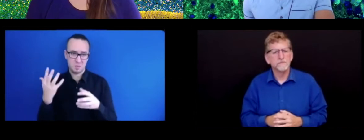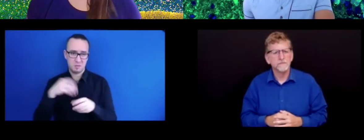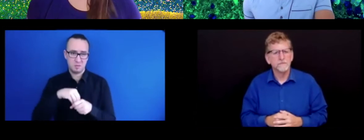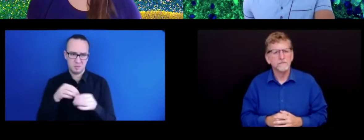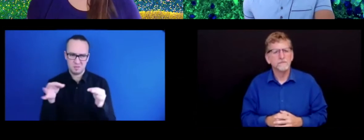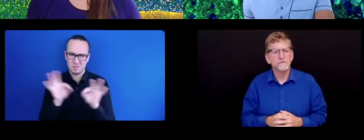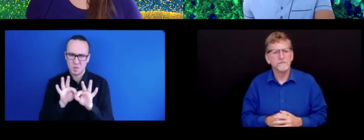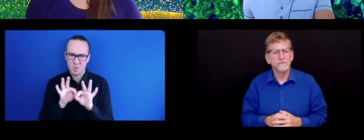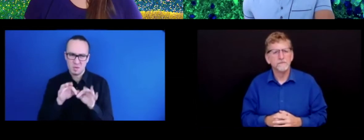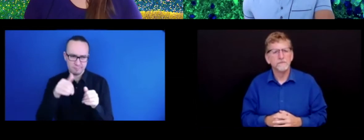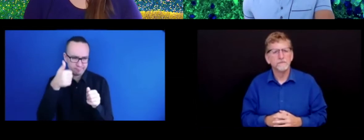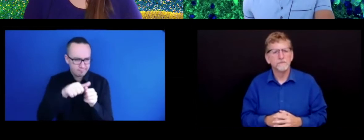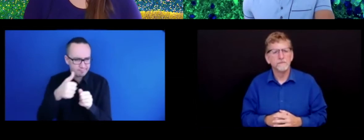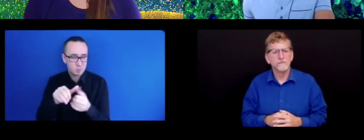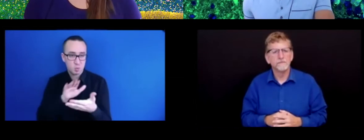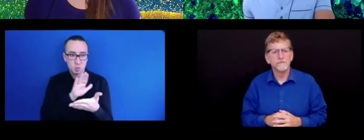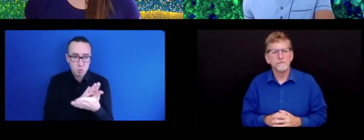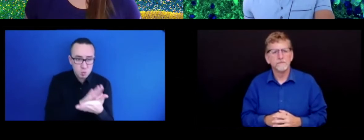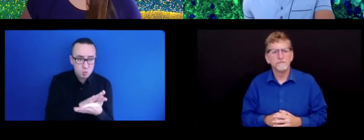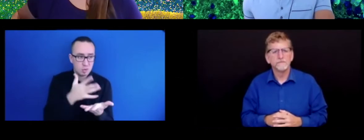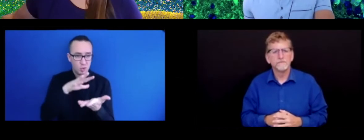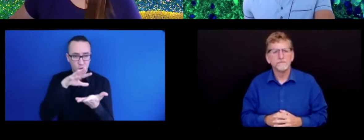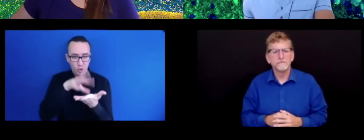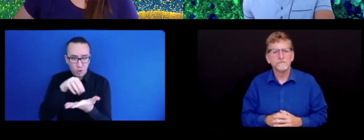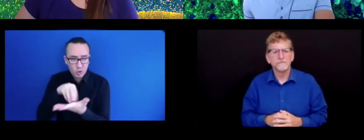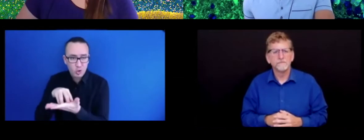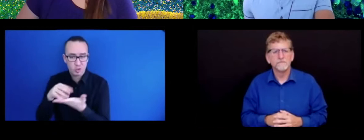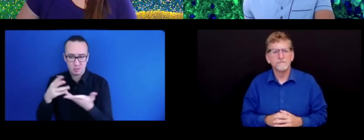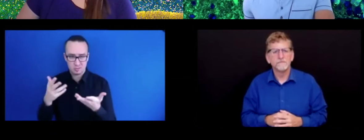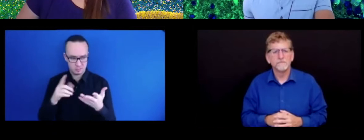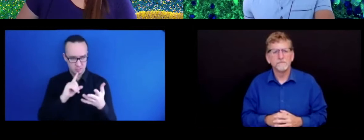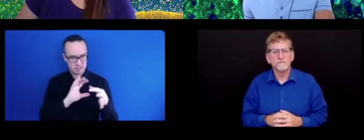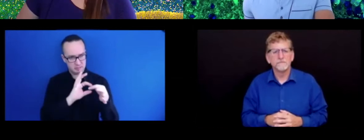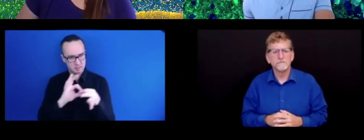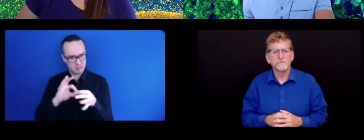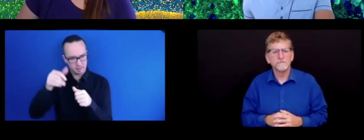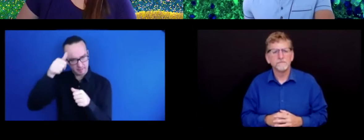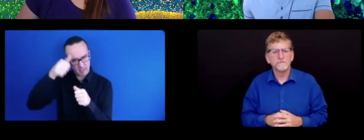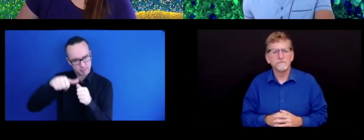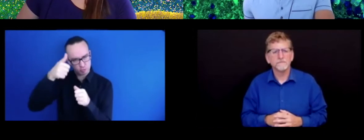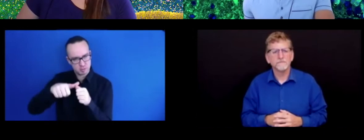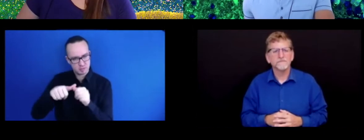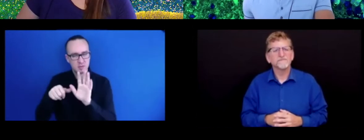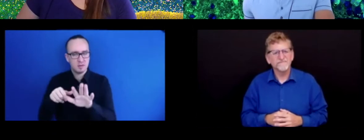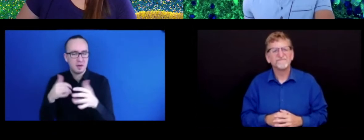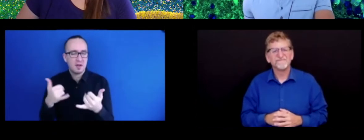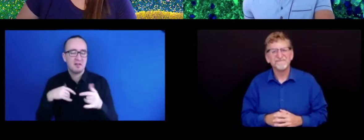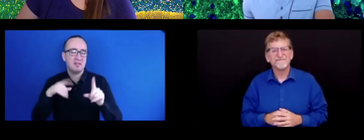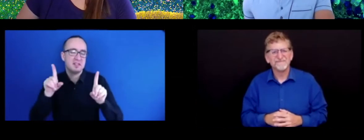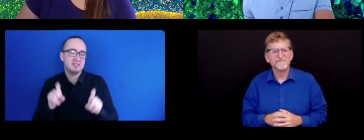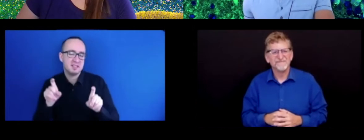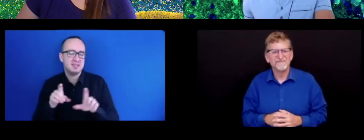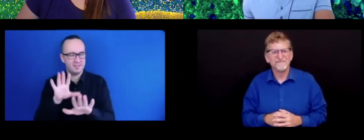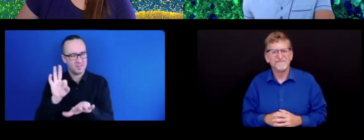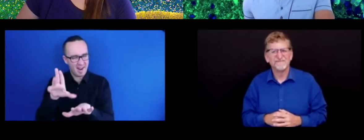Yeah, it's an important part of our everyday lives. It's an important part of school and learning. It's an important part of really everything that we do. So we're going to do